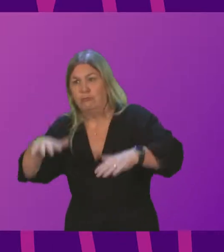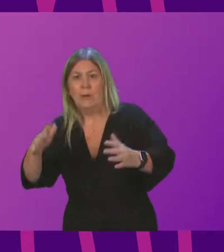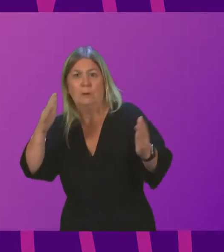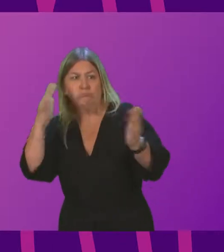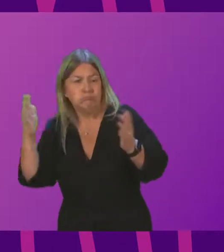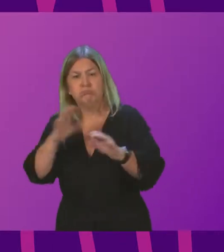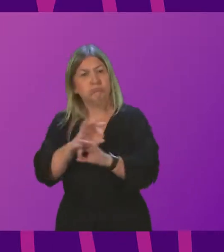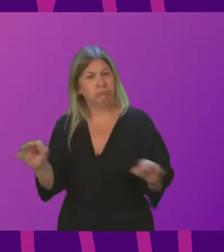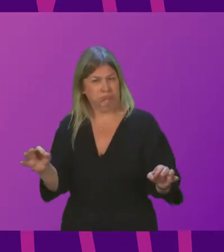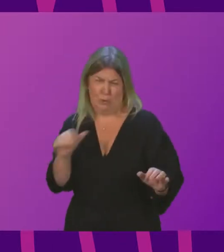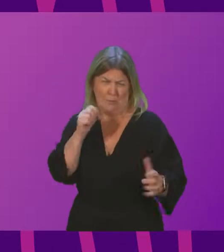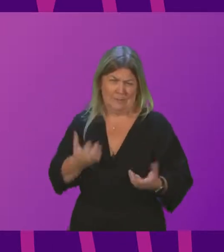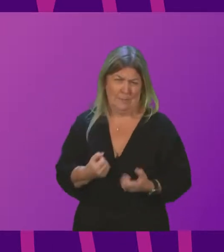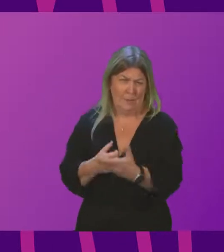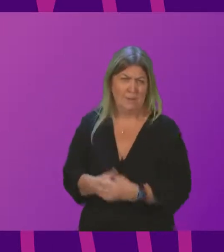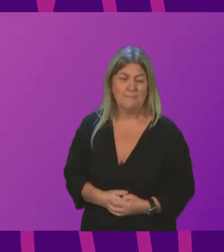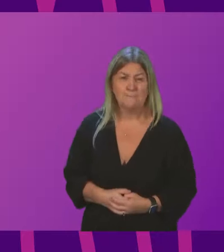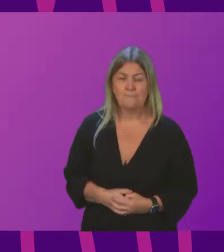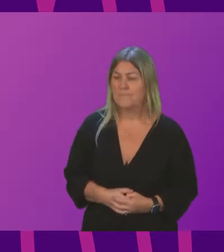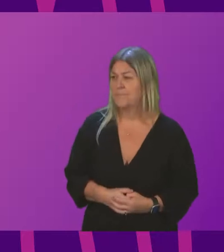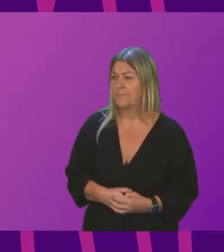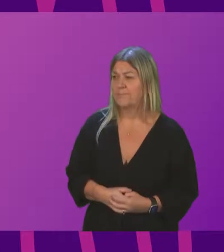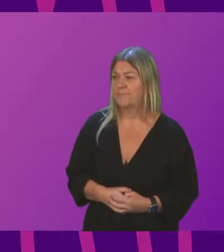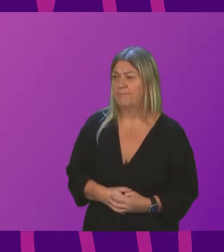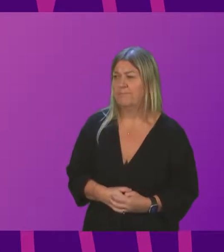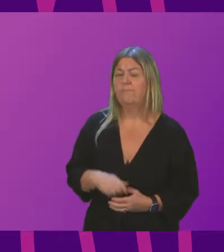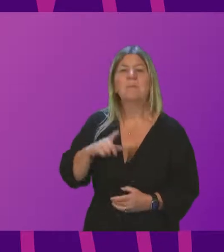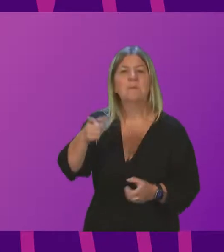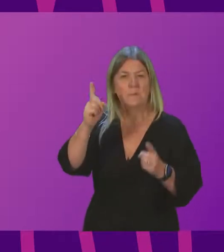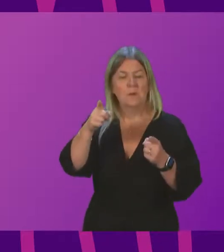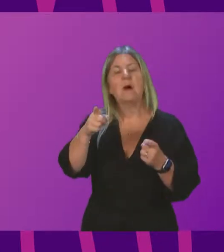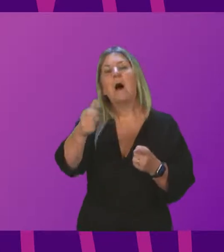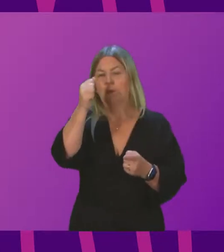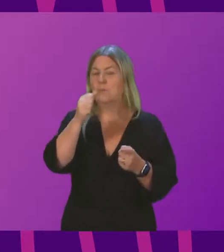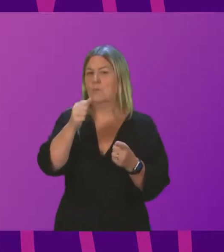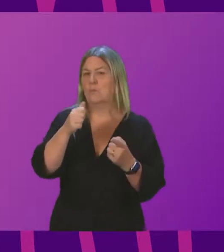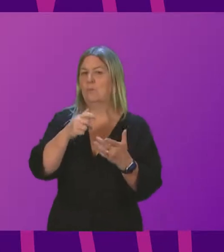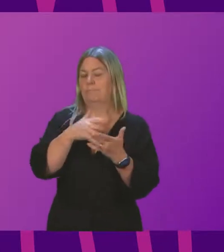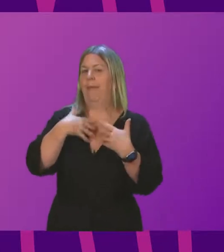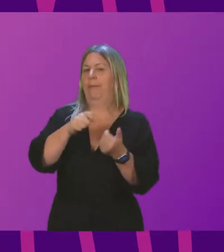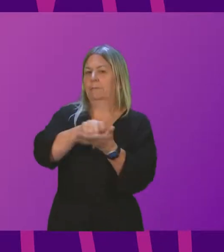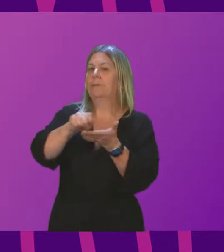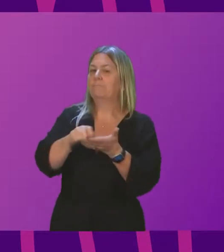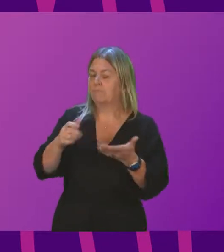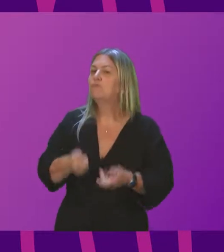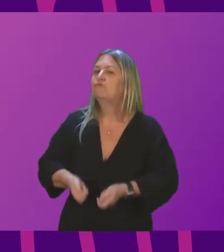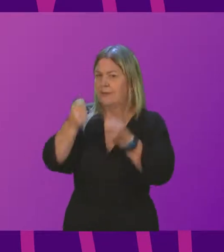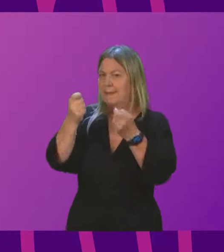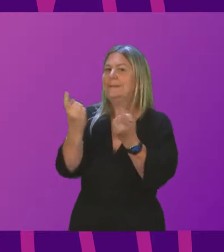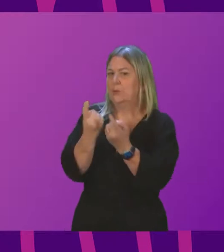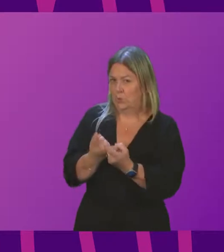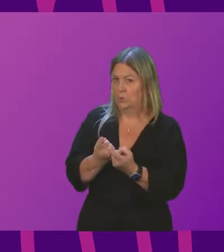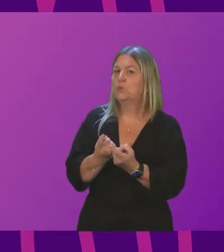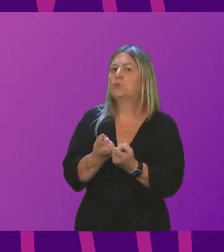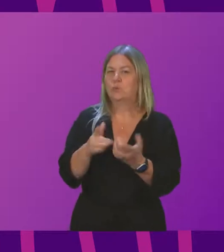is unacceptable? First Minister. I know the Health Secretary has raised with NHS board chairs the issues around people having to